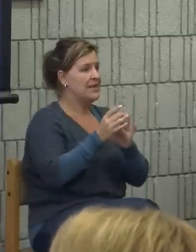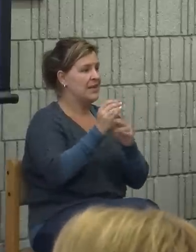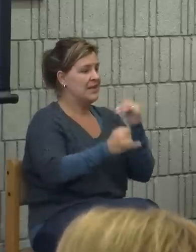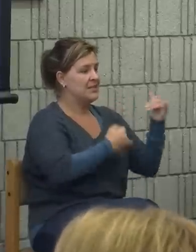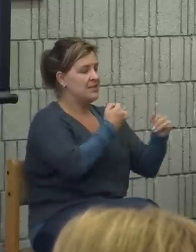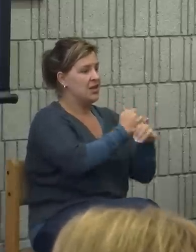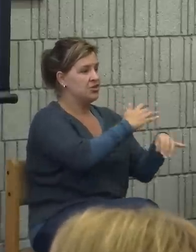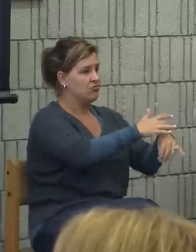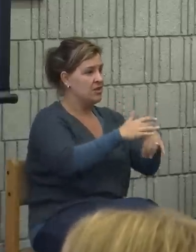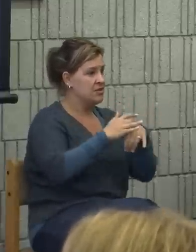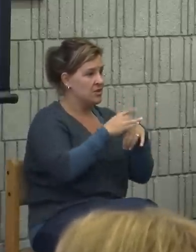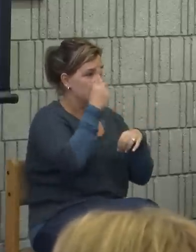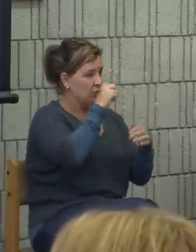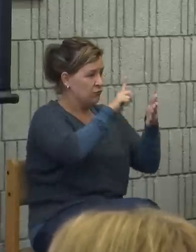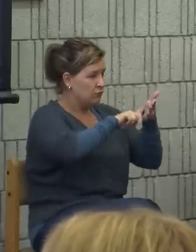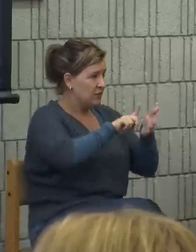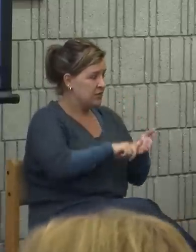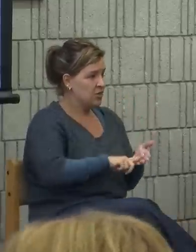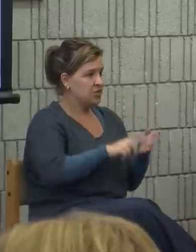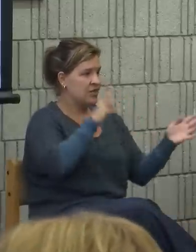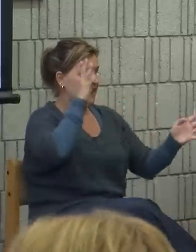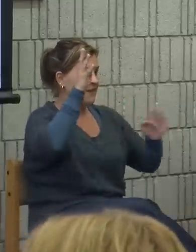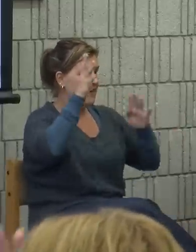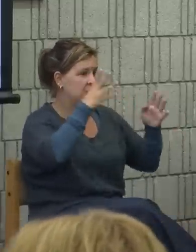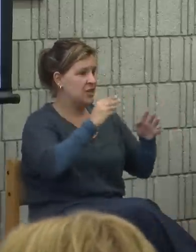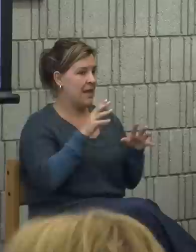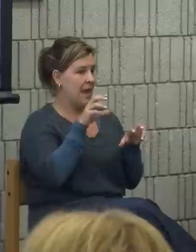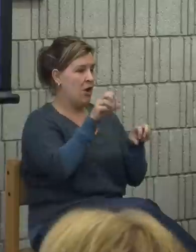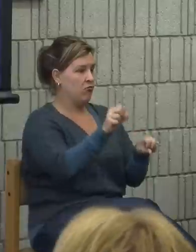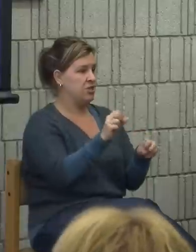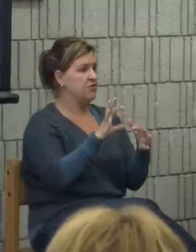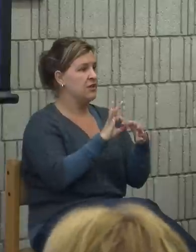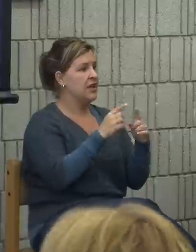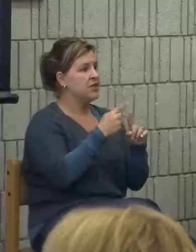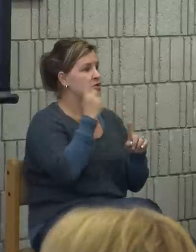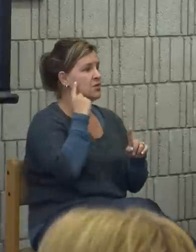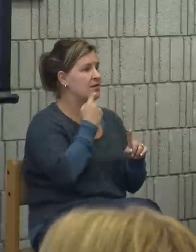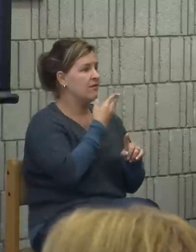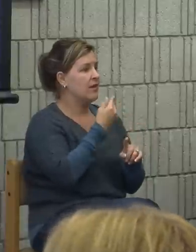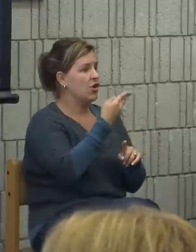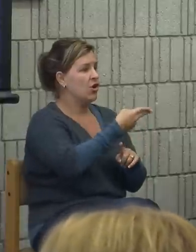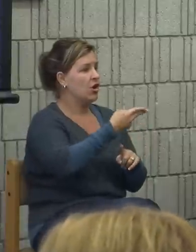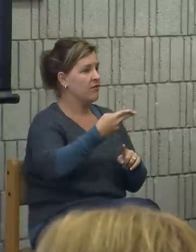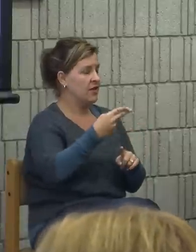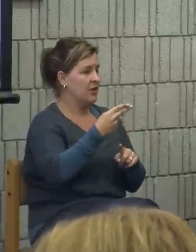for research, innovation, and outreach related to deaf and hard of hearing people.